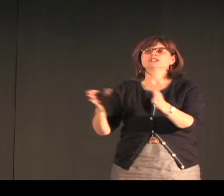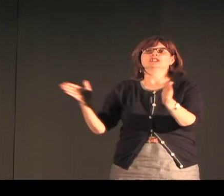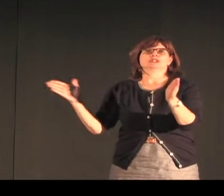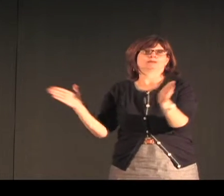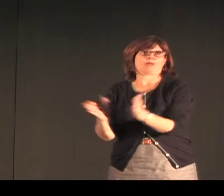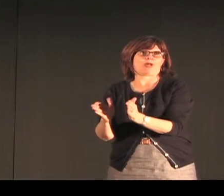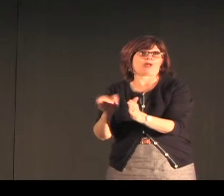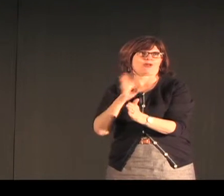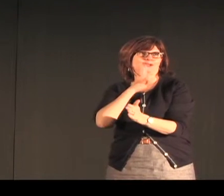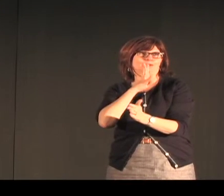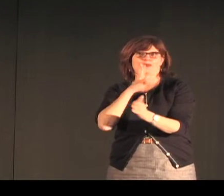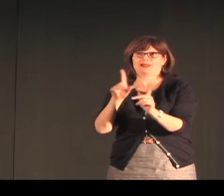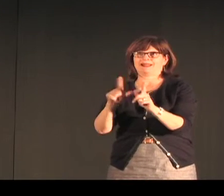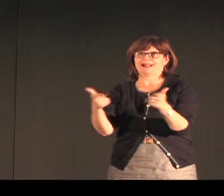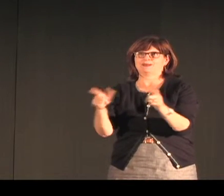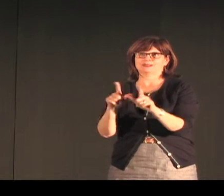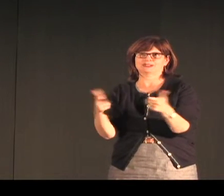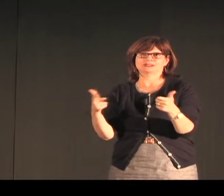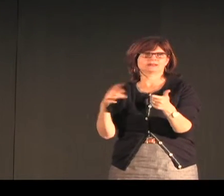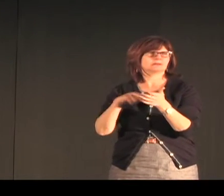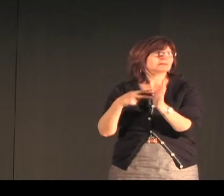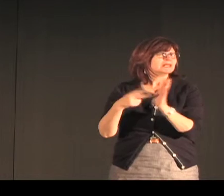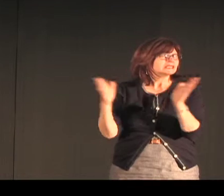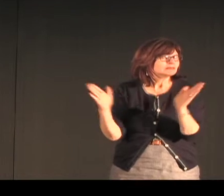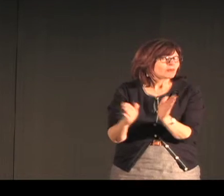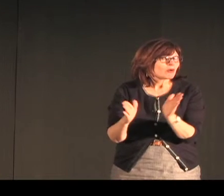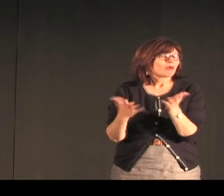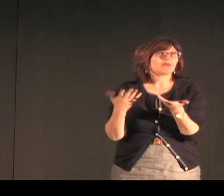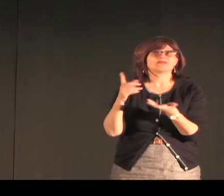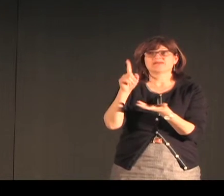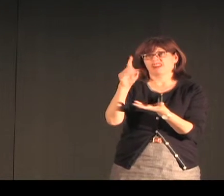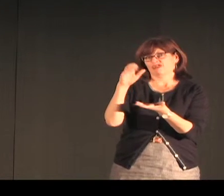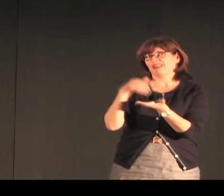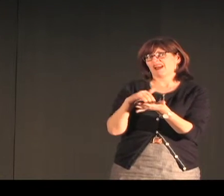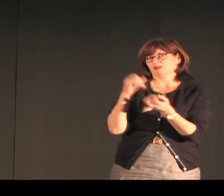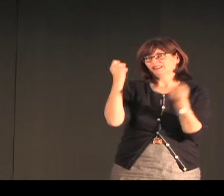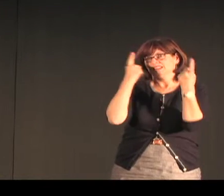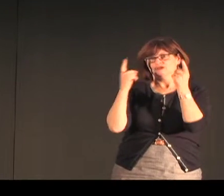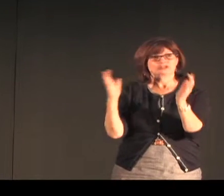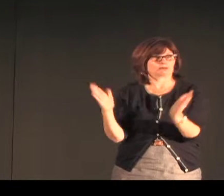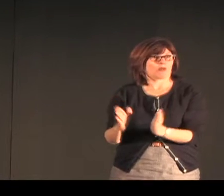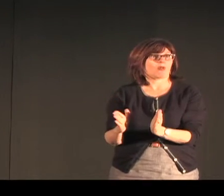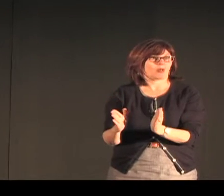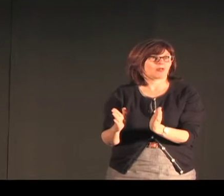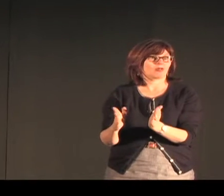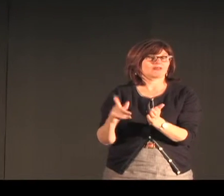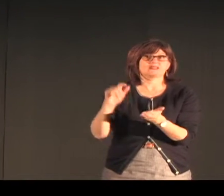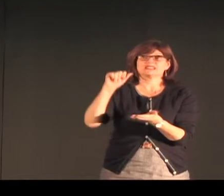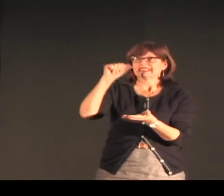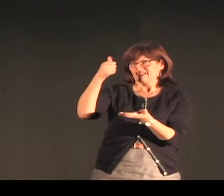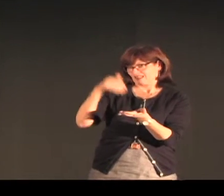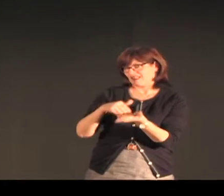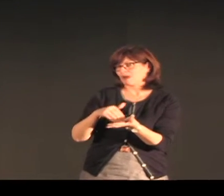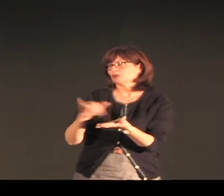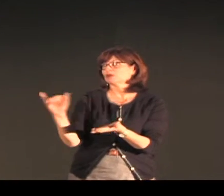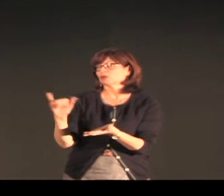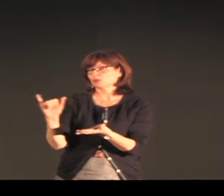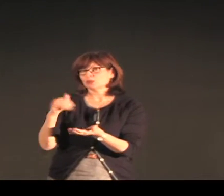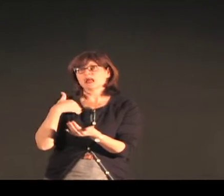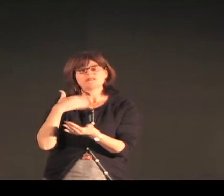and linguists are now turning their attention to some of the much more sparsely